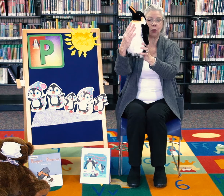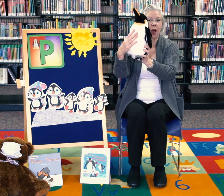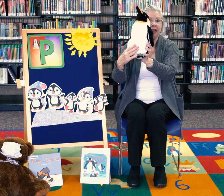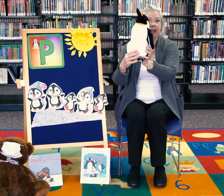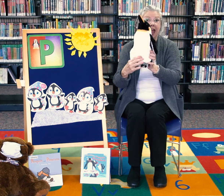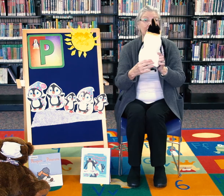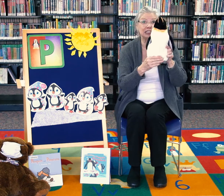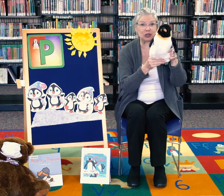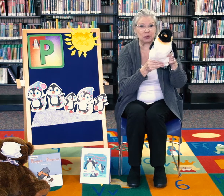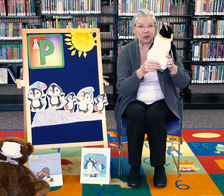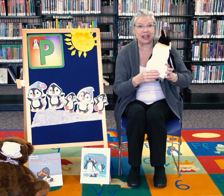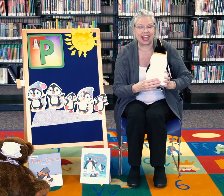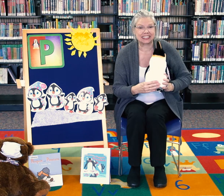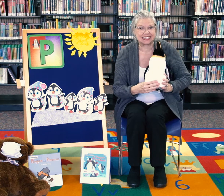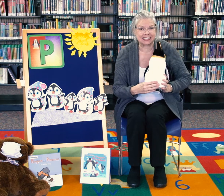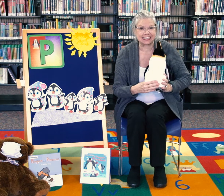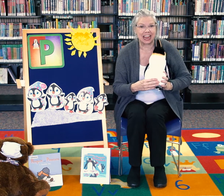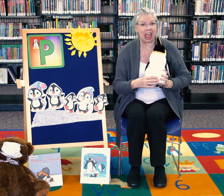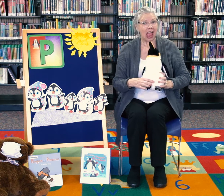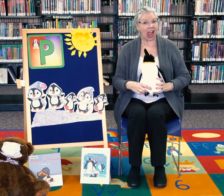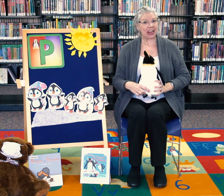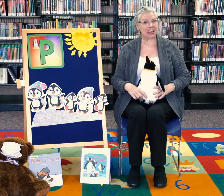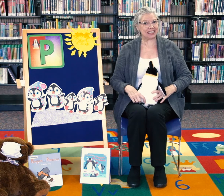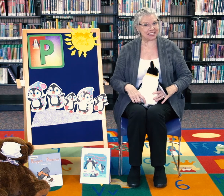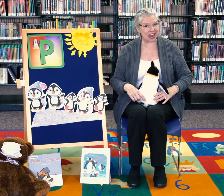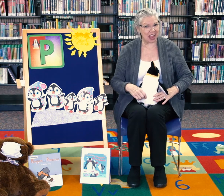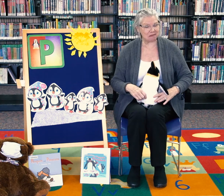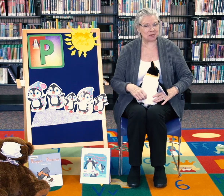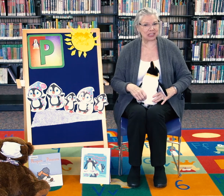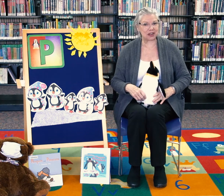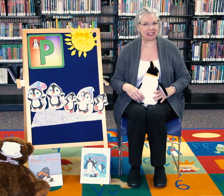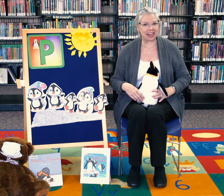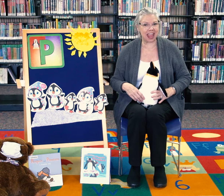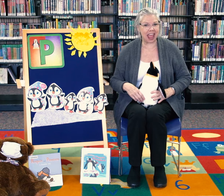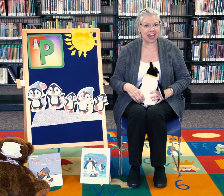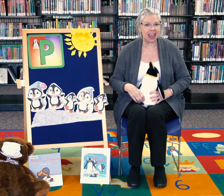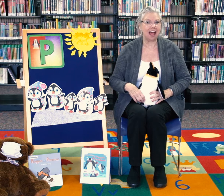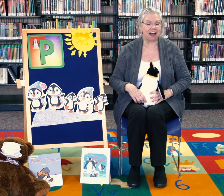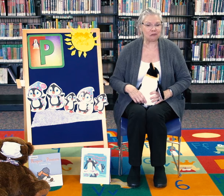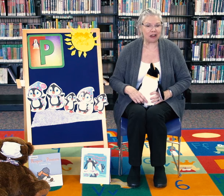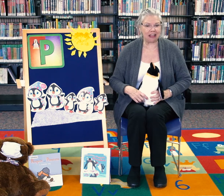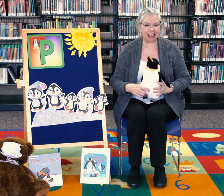white as you can see. Good job. You want to try that again? All right.